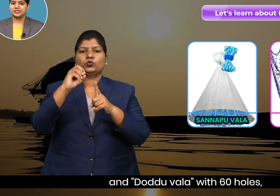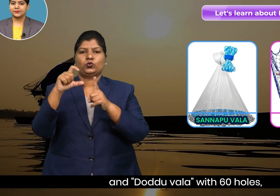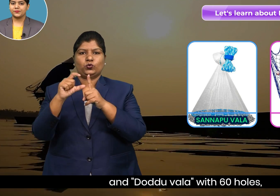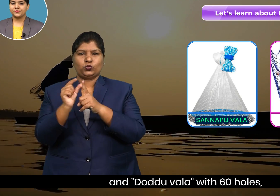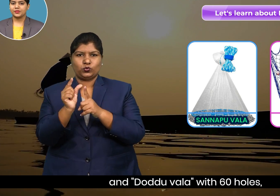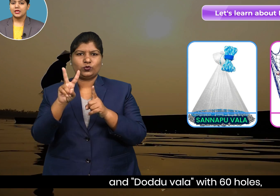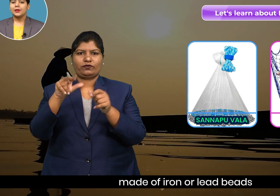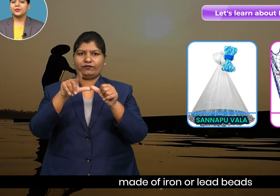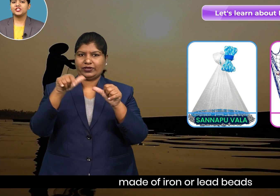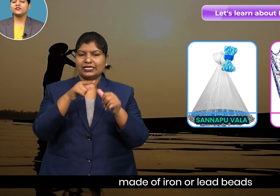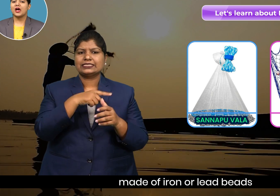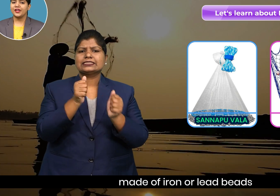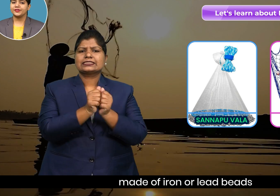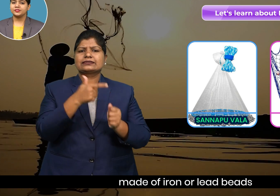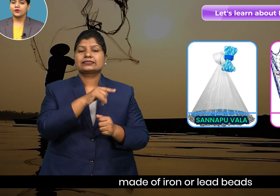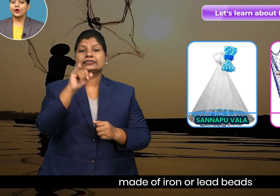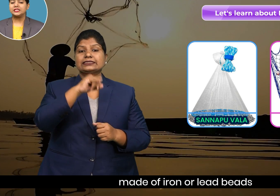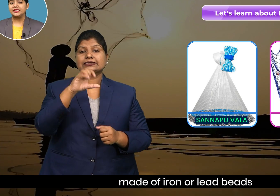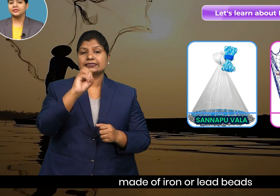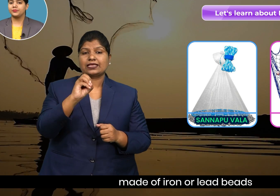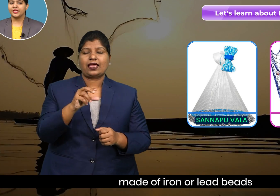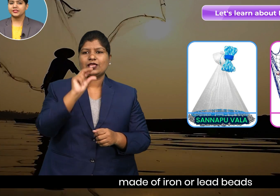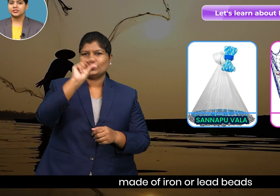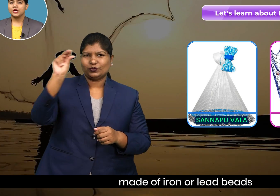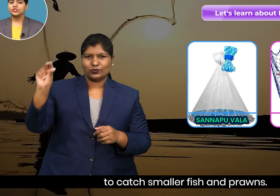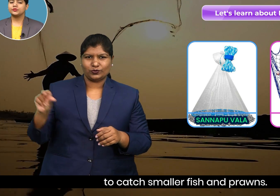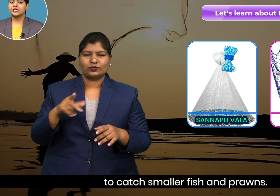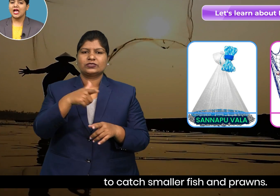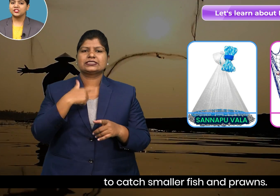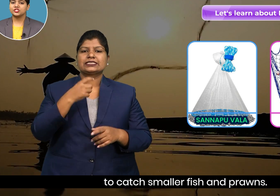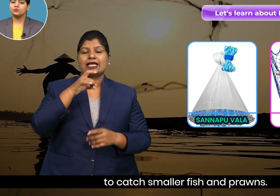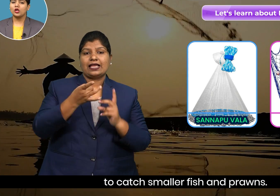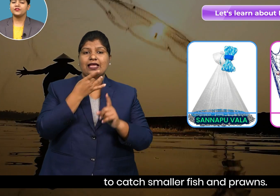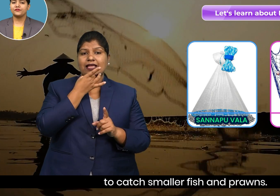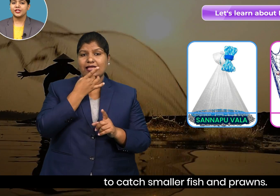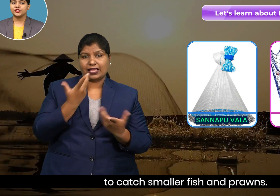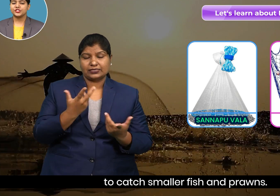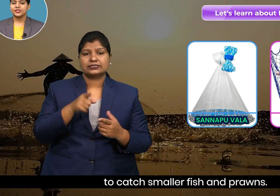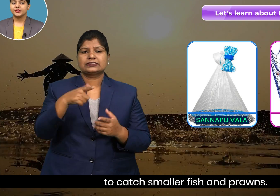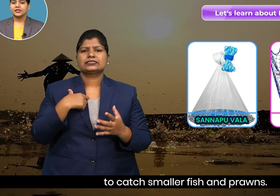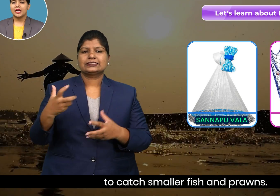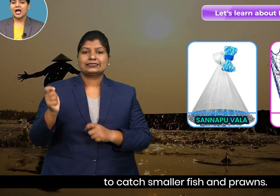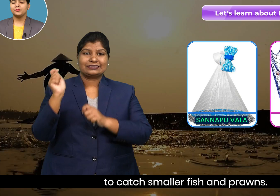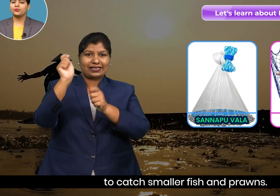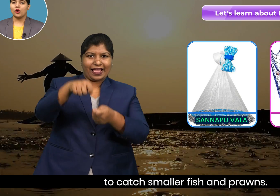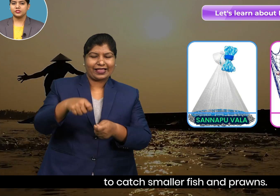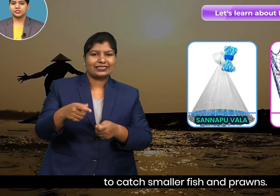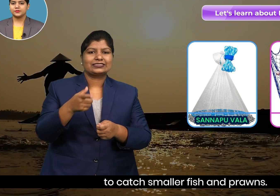made of iron or lead beads to catch smaller fish and prawns.